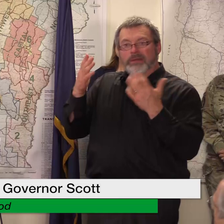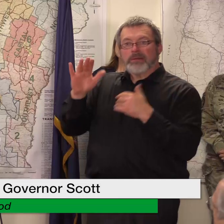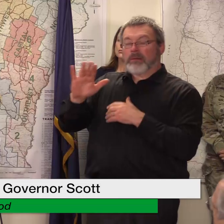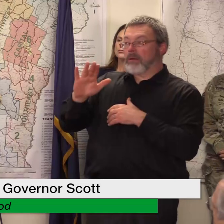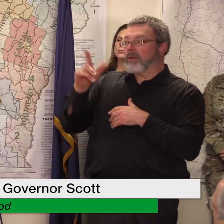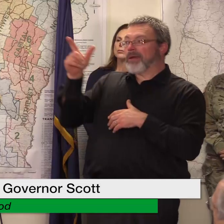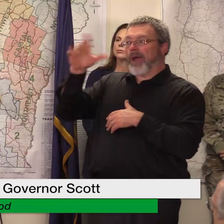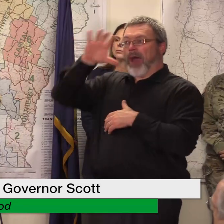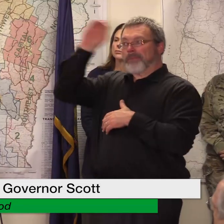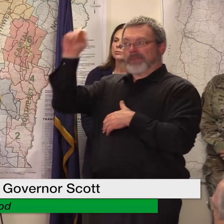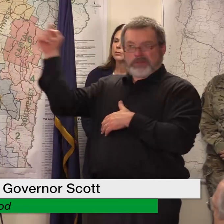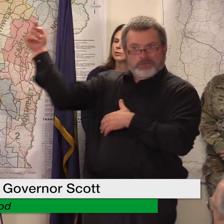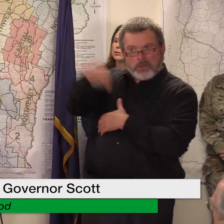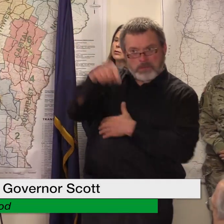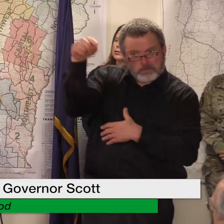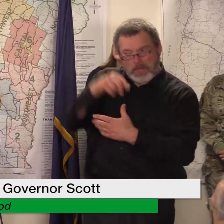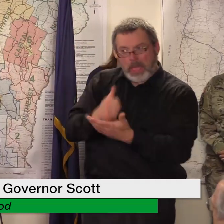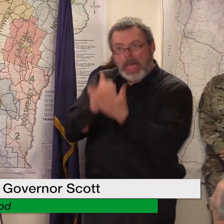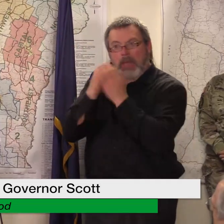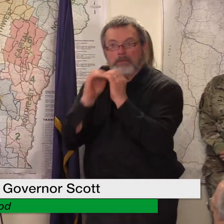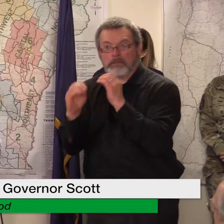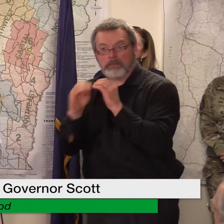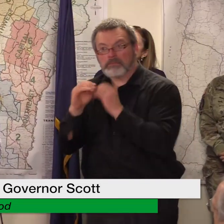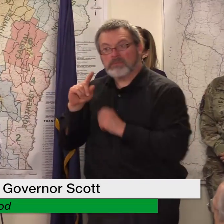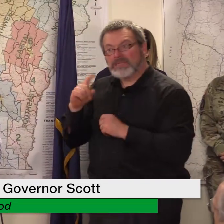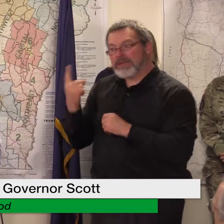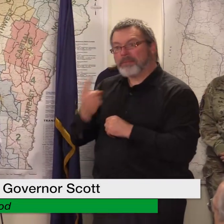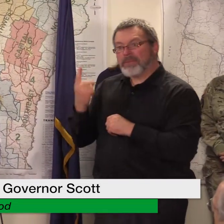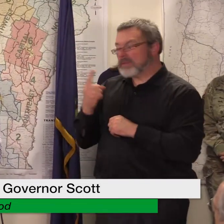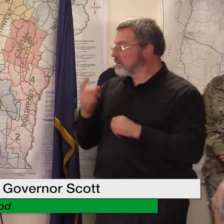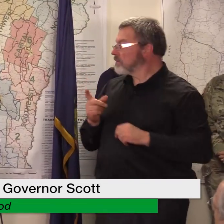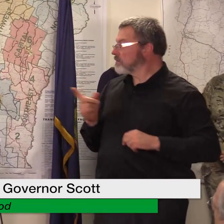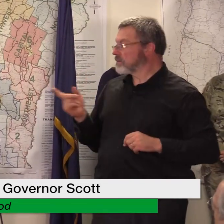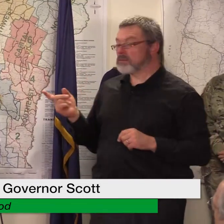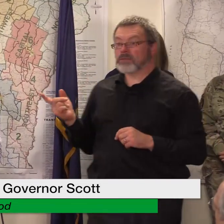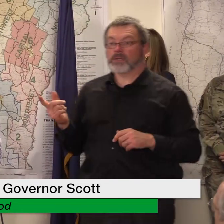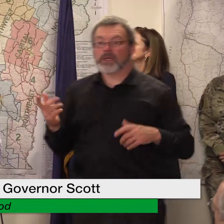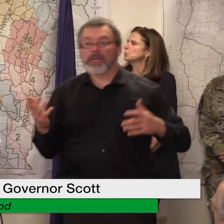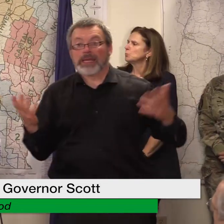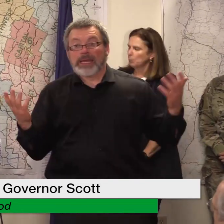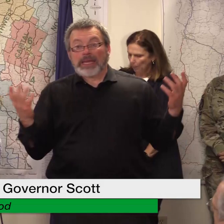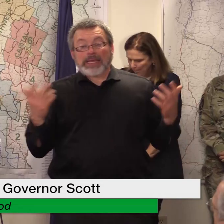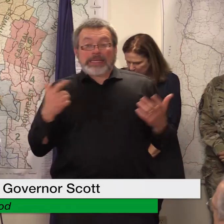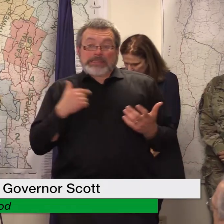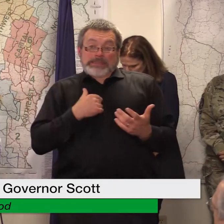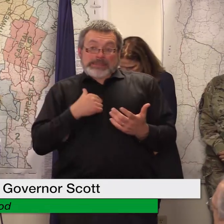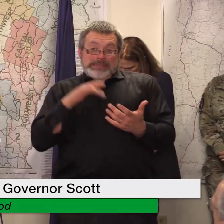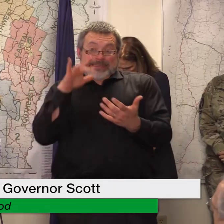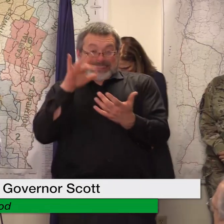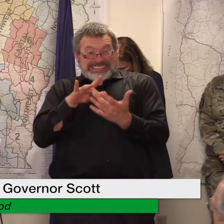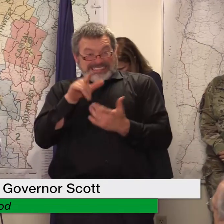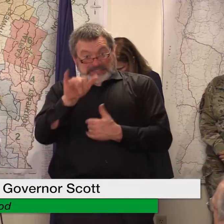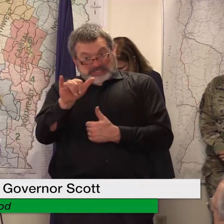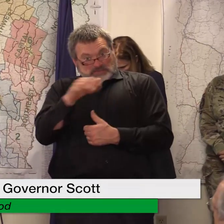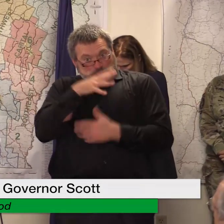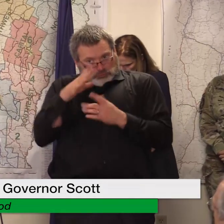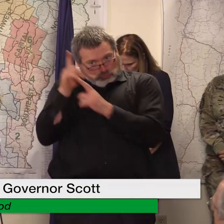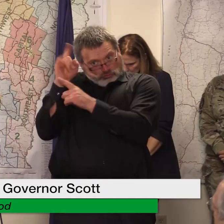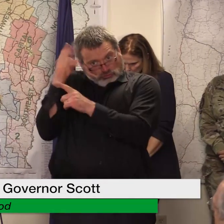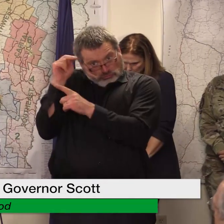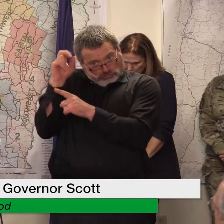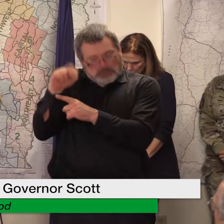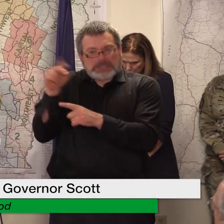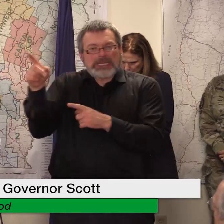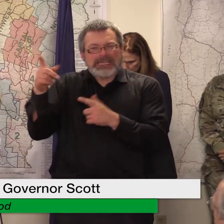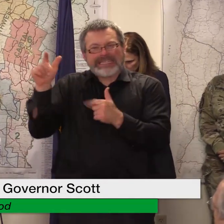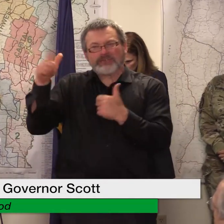i think um when i talked with him um he was going to do his best he's got a good network of people that he has